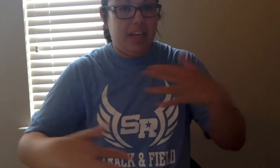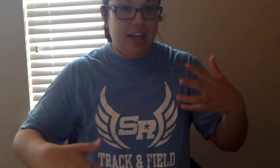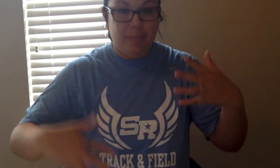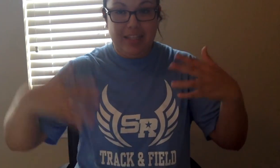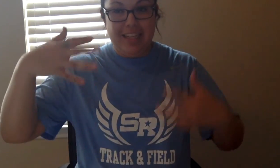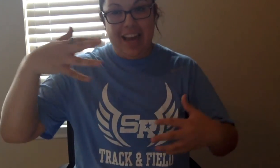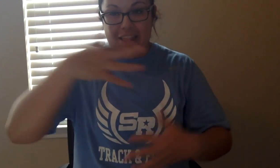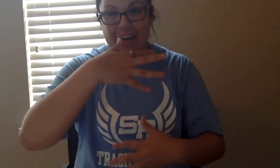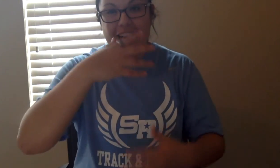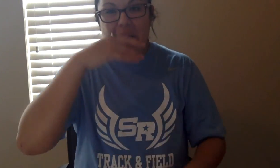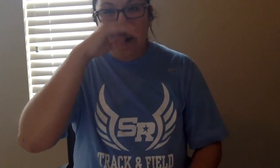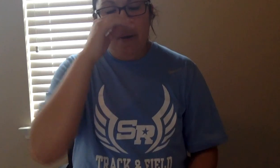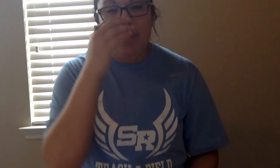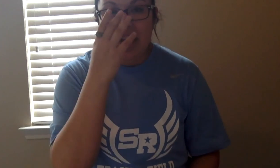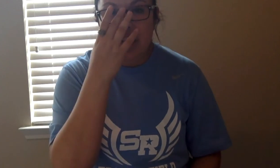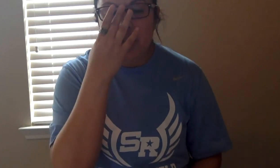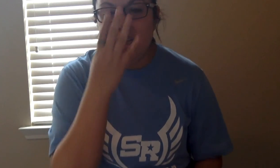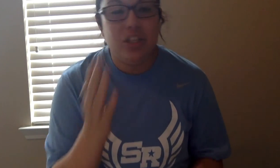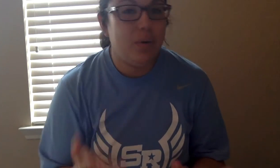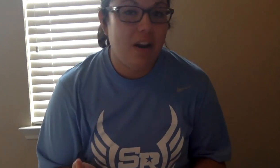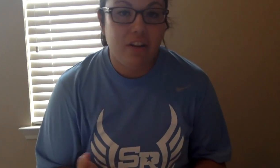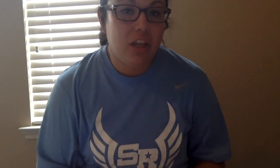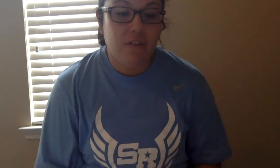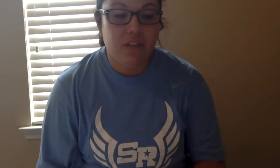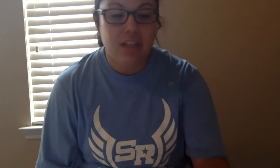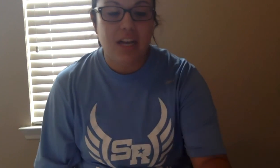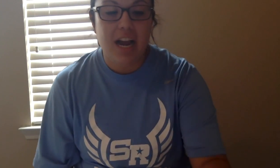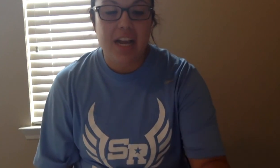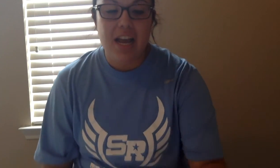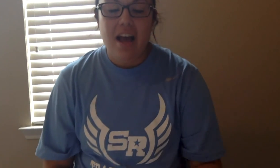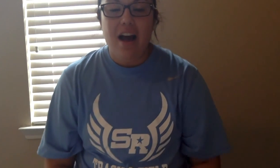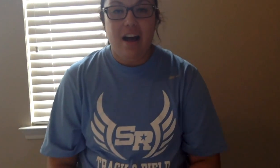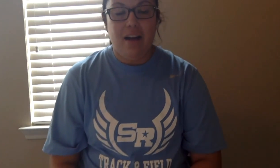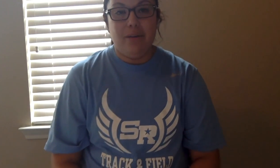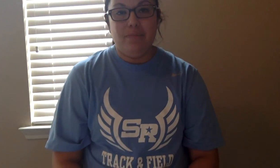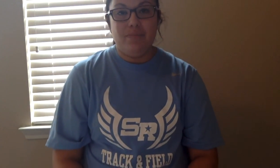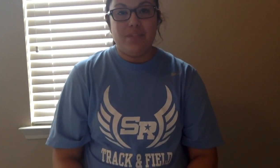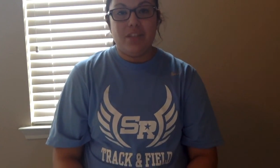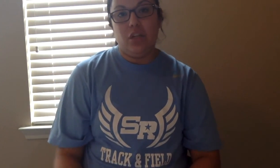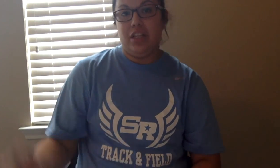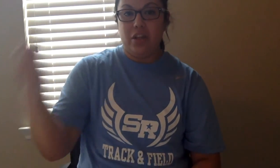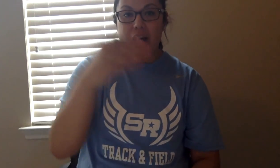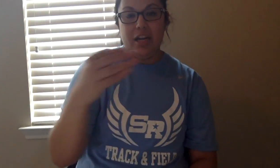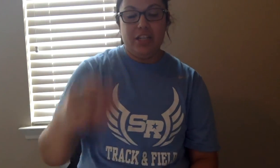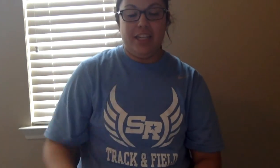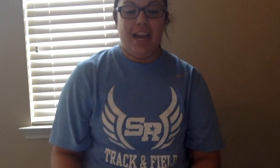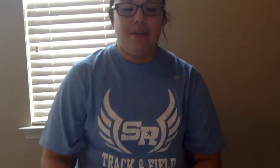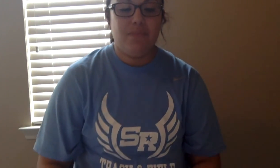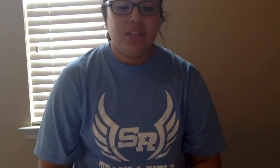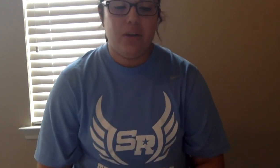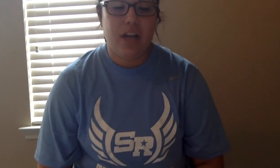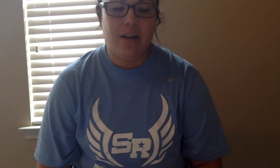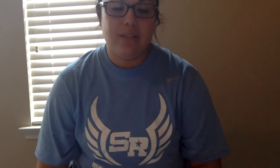keep it together but you can do whatever you feel like so let's go ahead and do this again so it goes